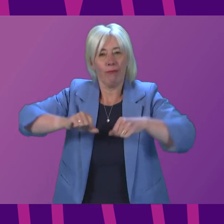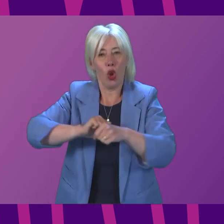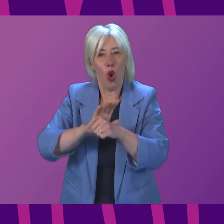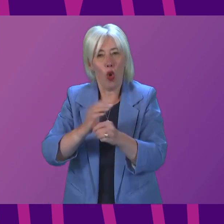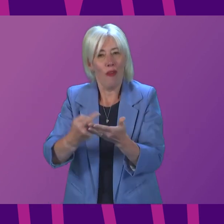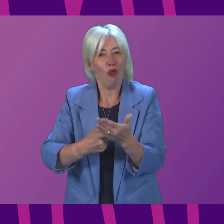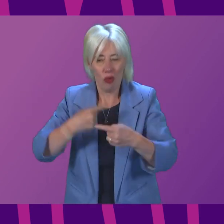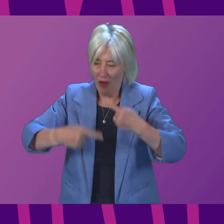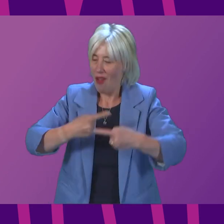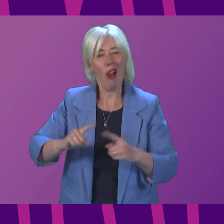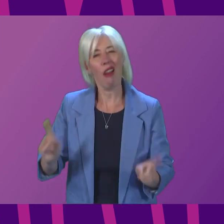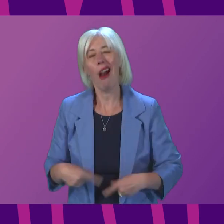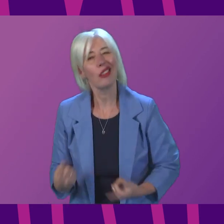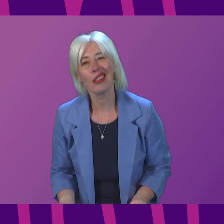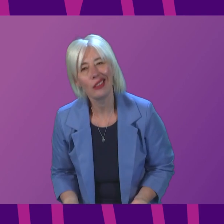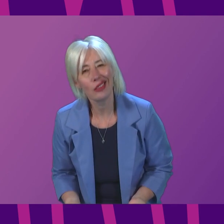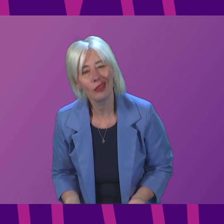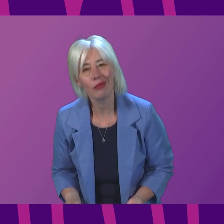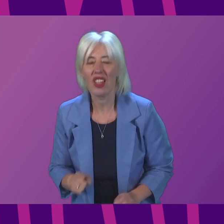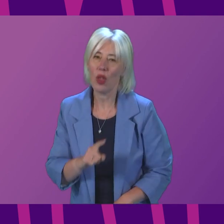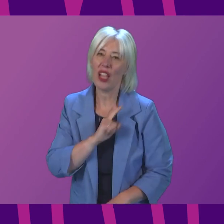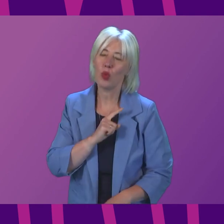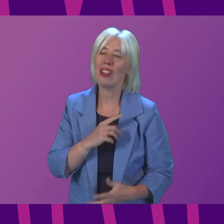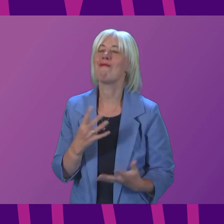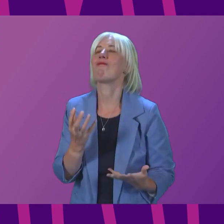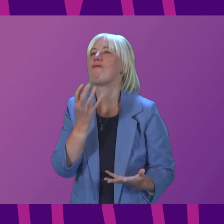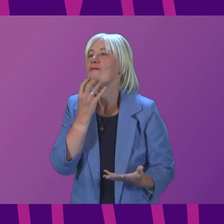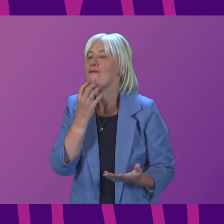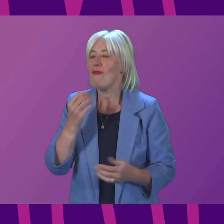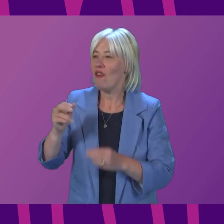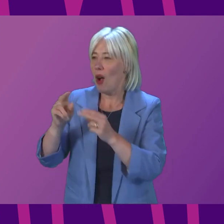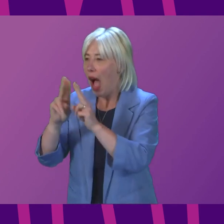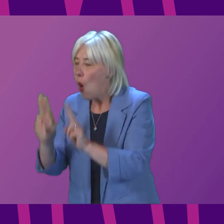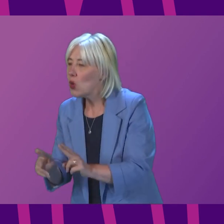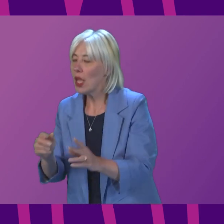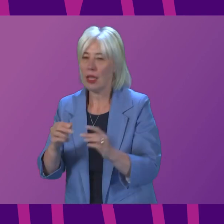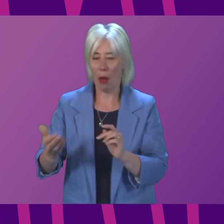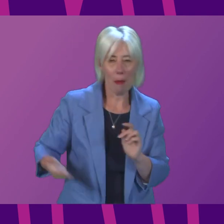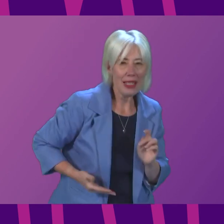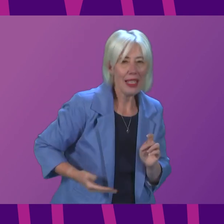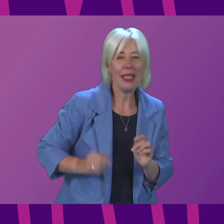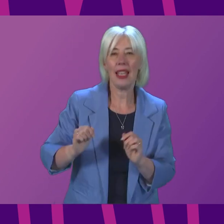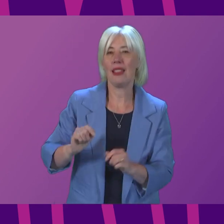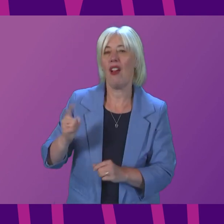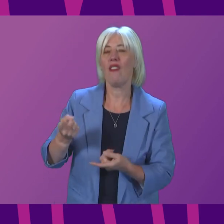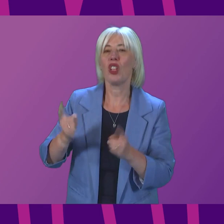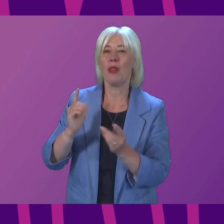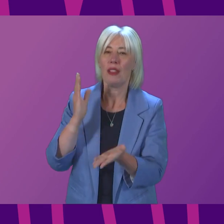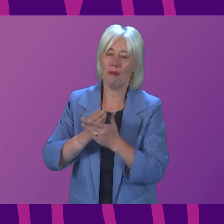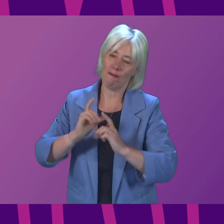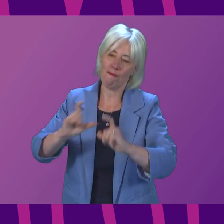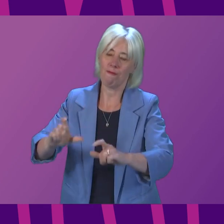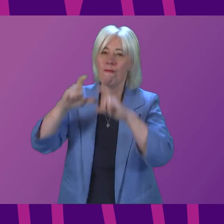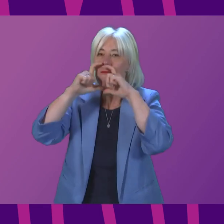rules forever. That is why it will be a blow for households and businesses that the First Minister has decided to keep the face mask rules